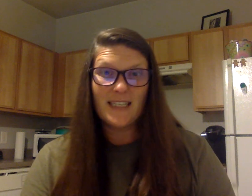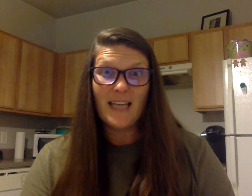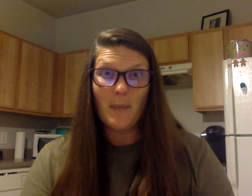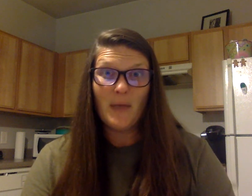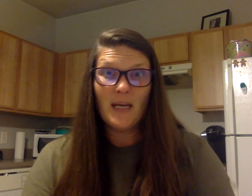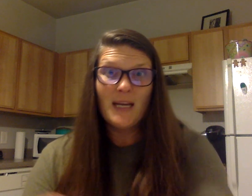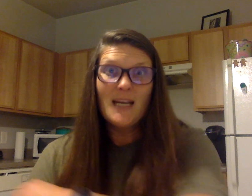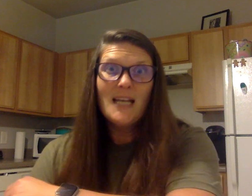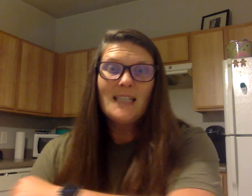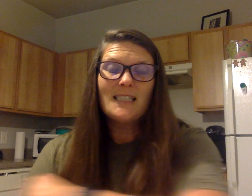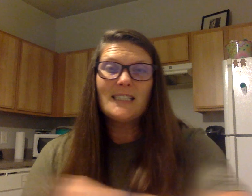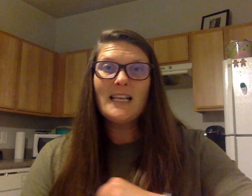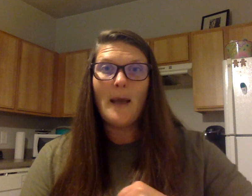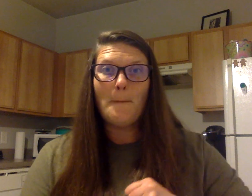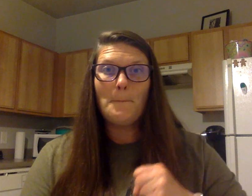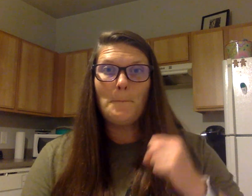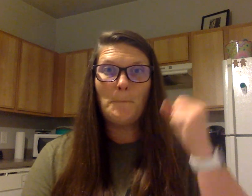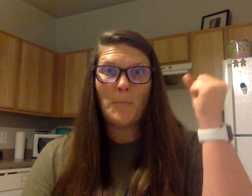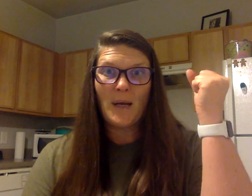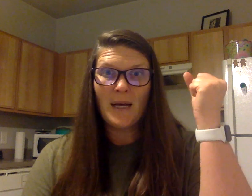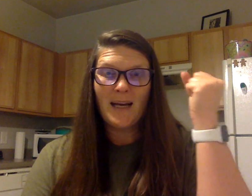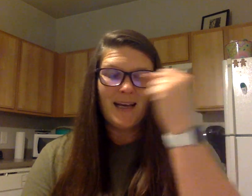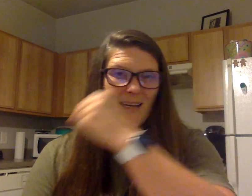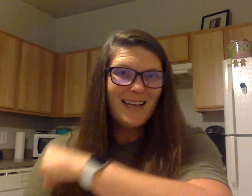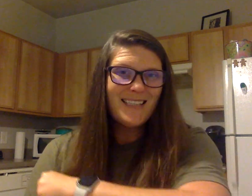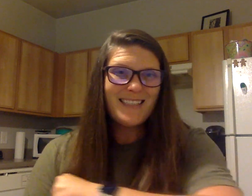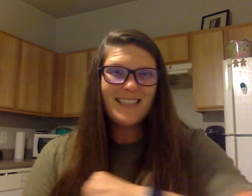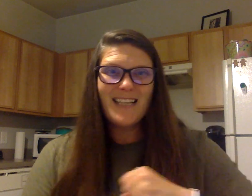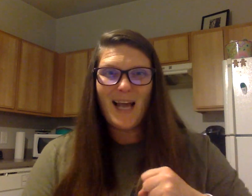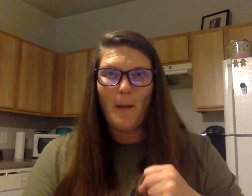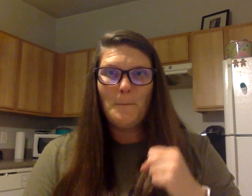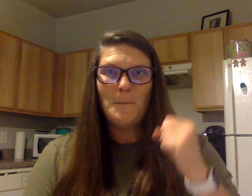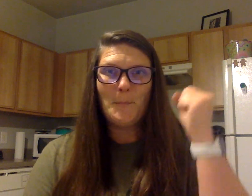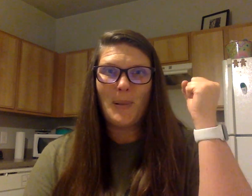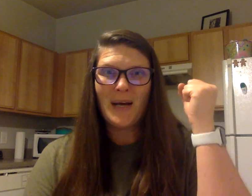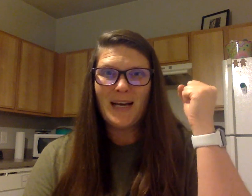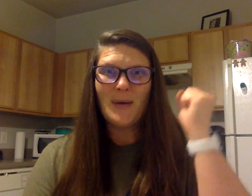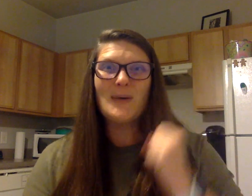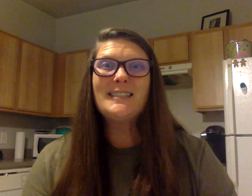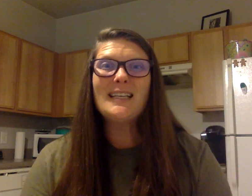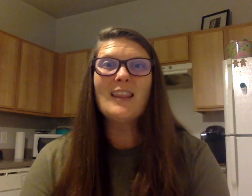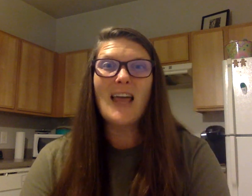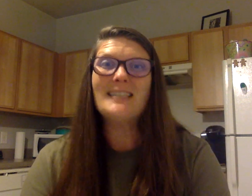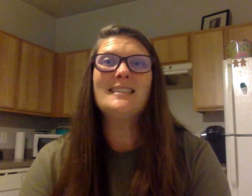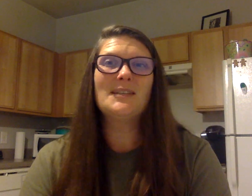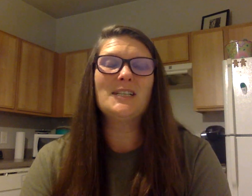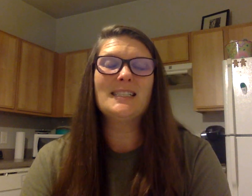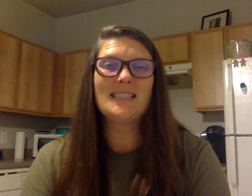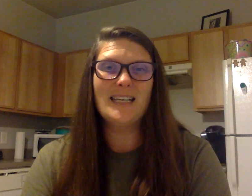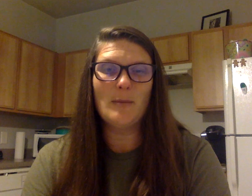Slip. Slip. P. Slip. P. What's the last sound in slip?